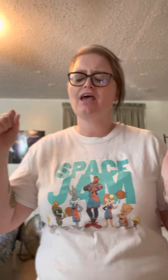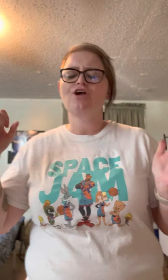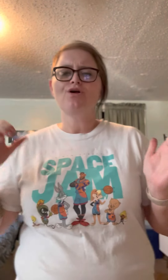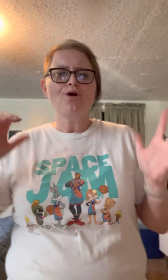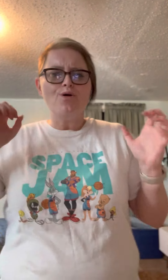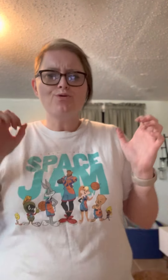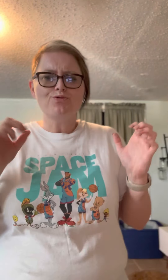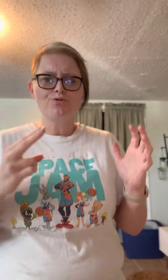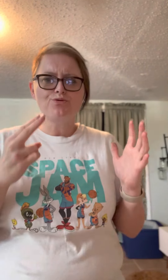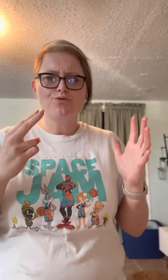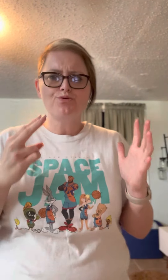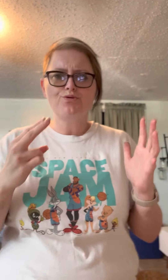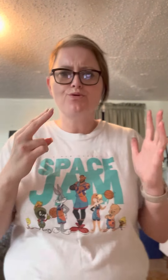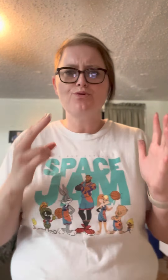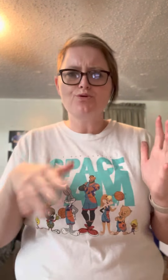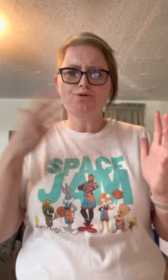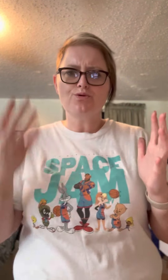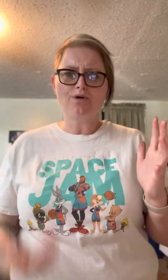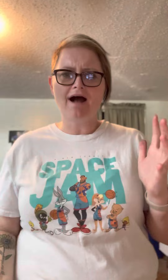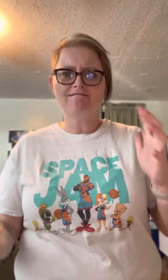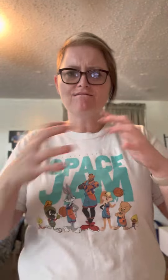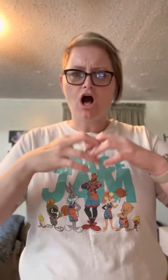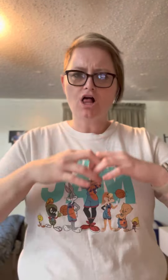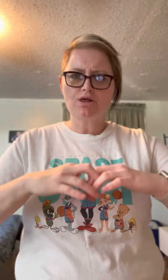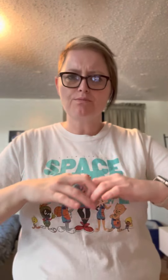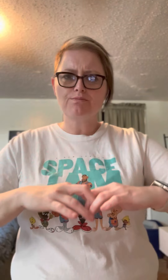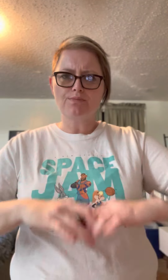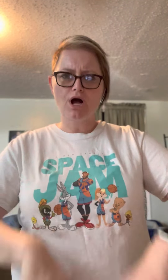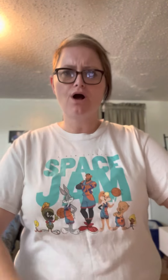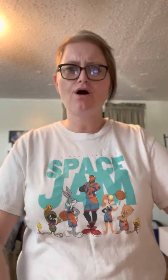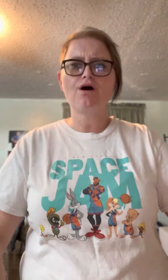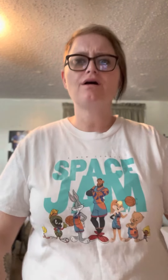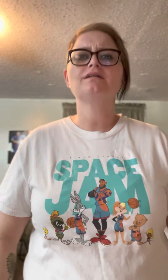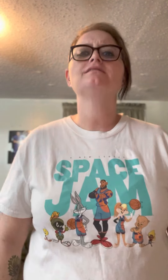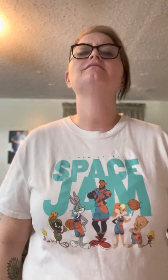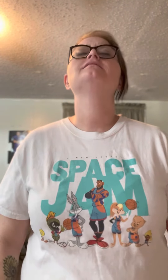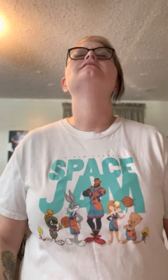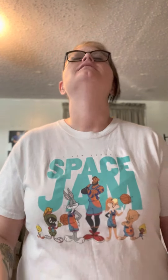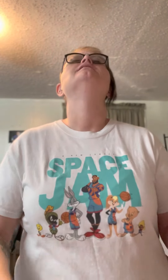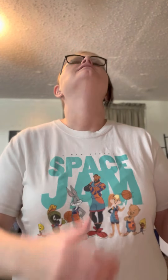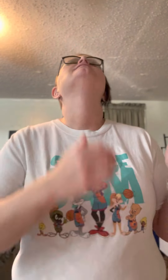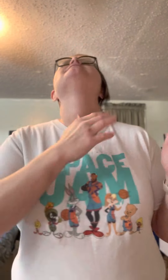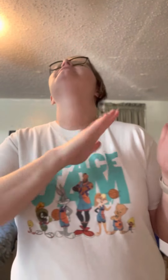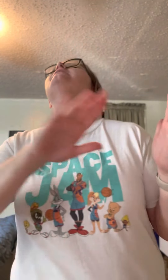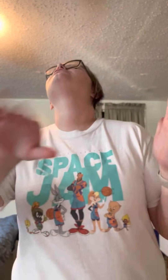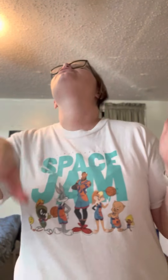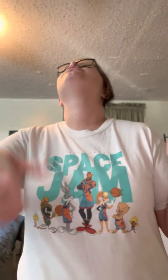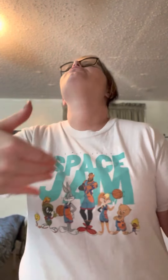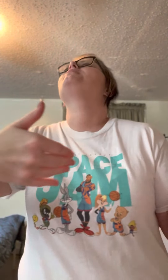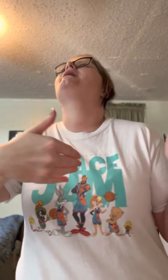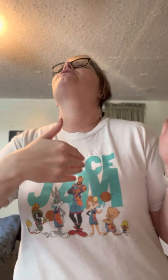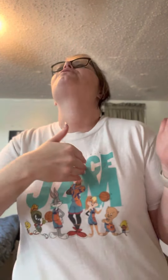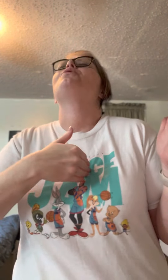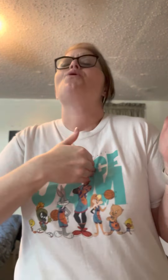Oh, I fall apart Down to my corner